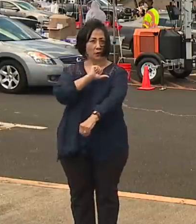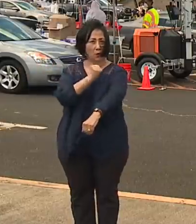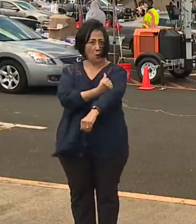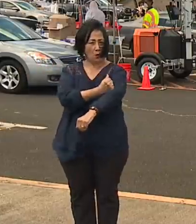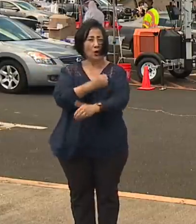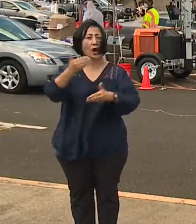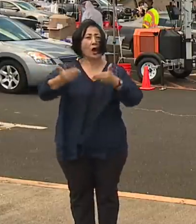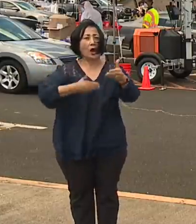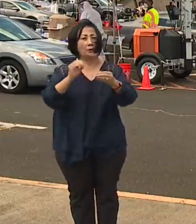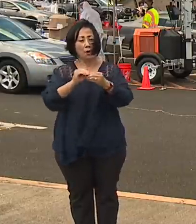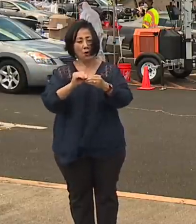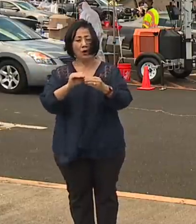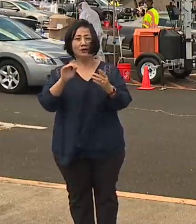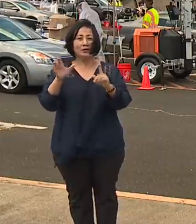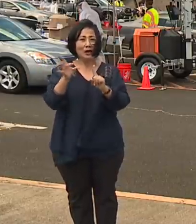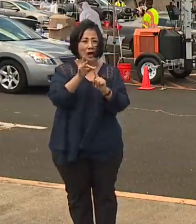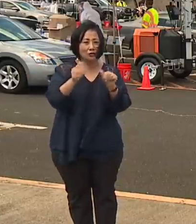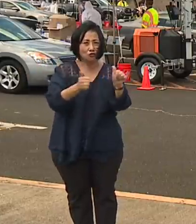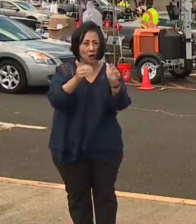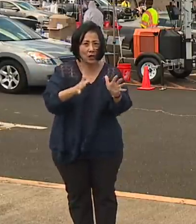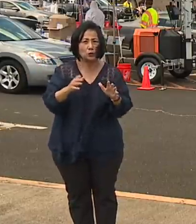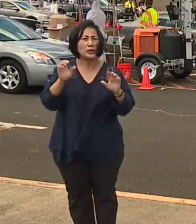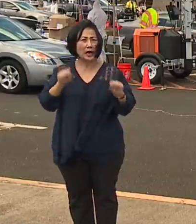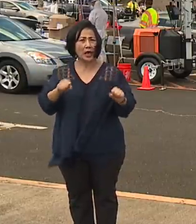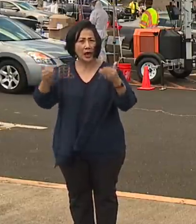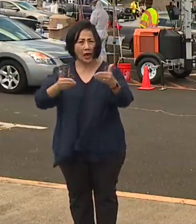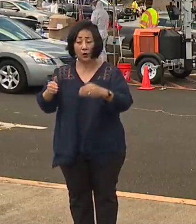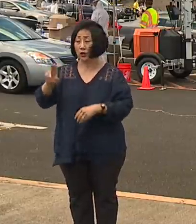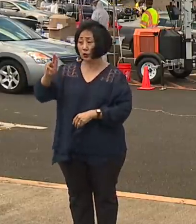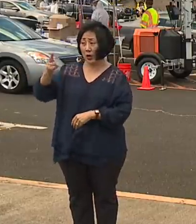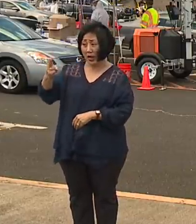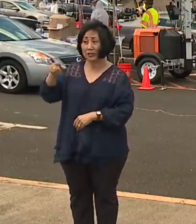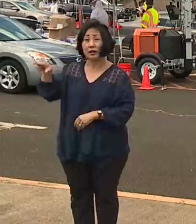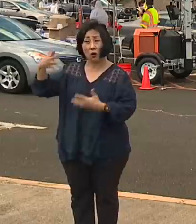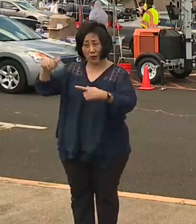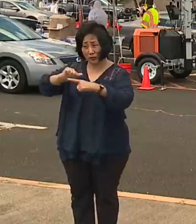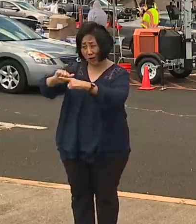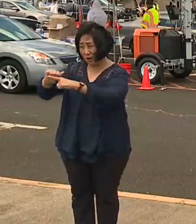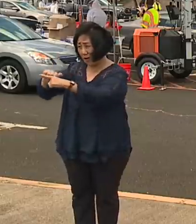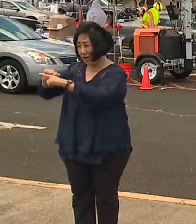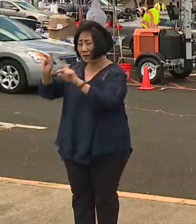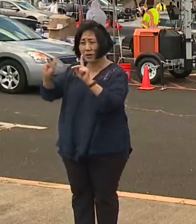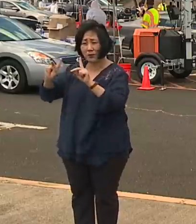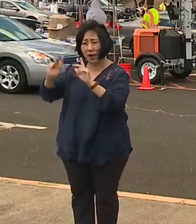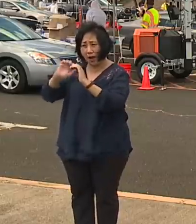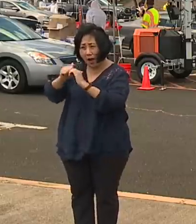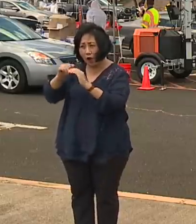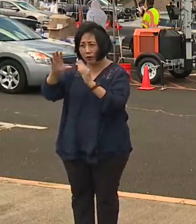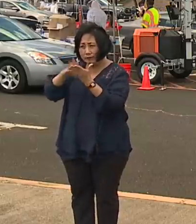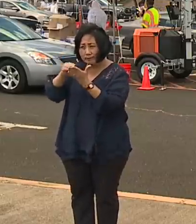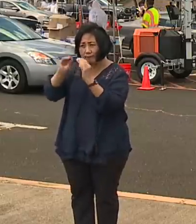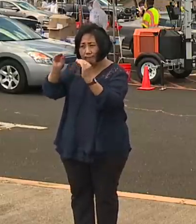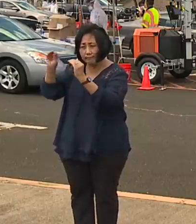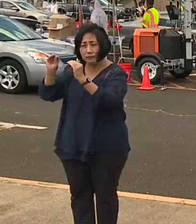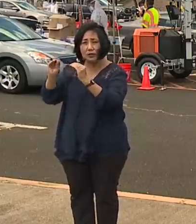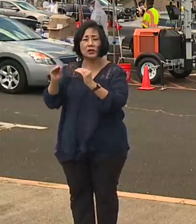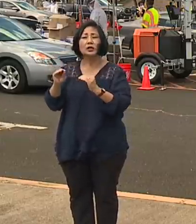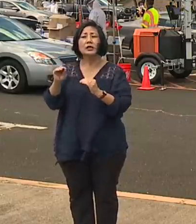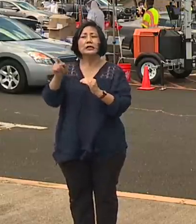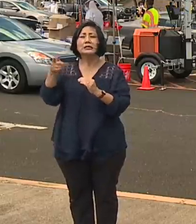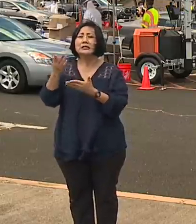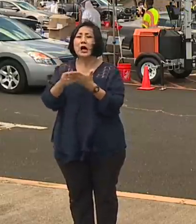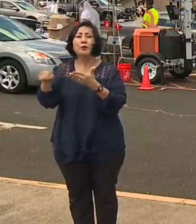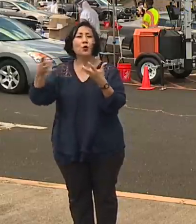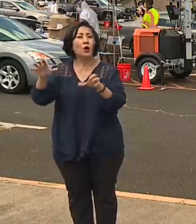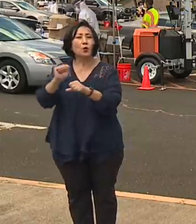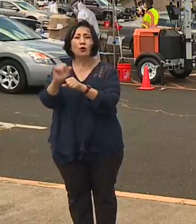contact tracers, we know we can hire them. We do know that UH has trained folks. We've been told that a lot of them do not want to work full-time,